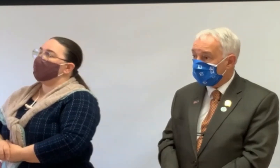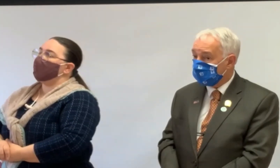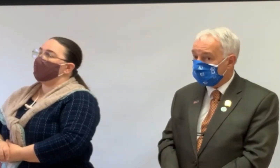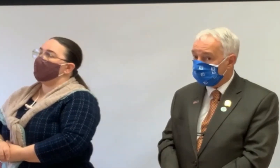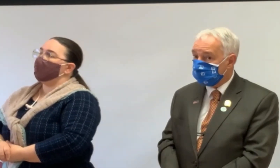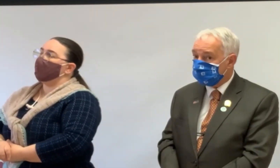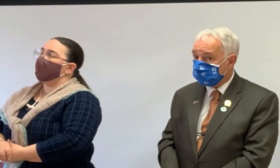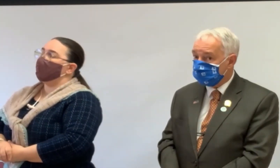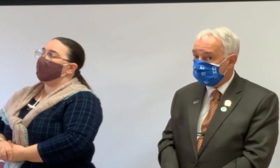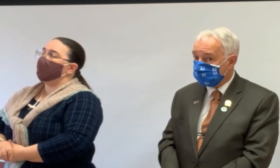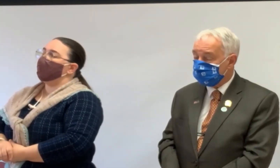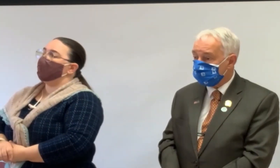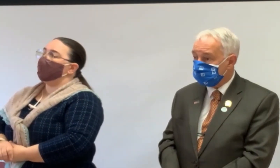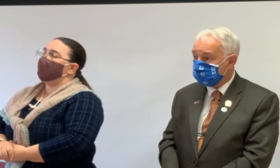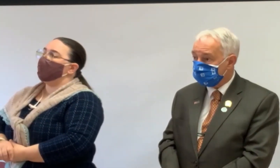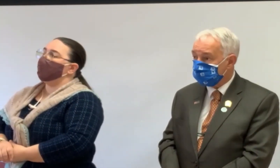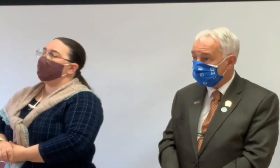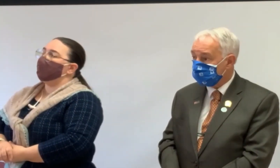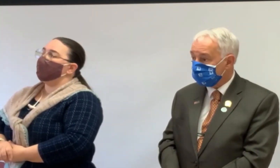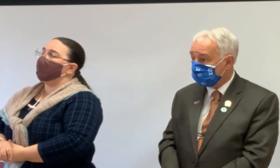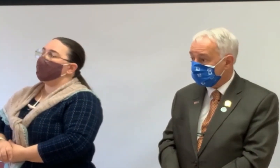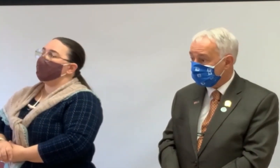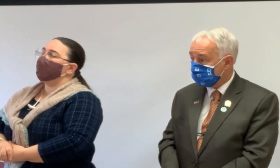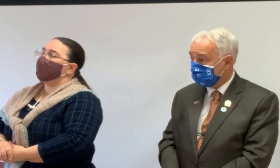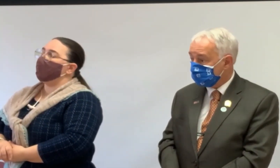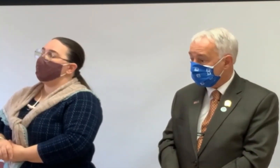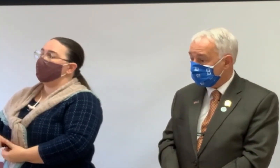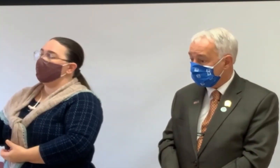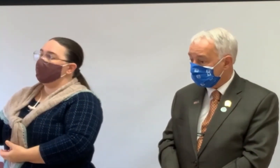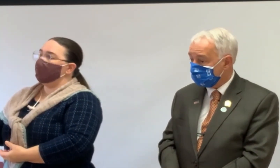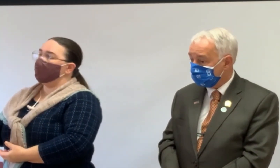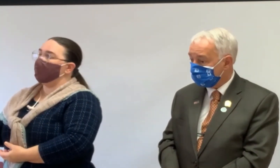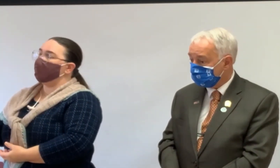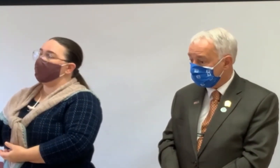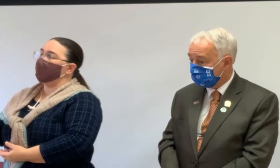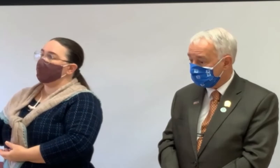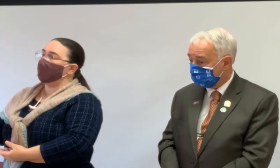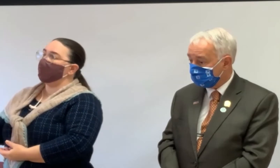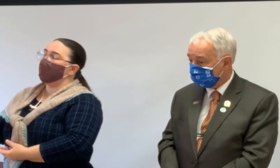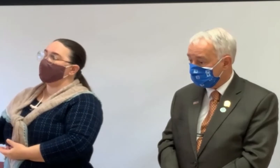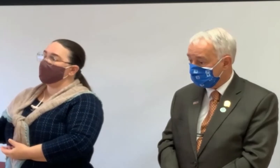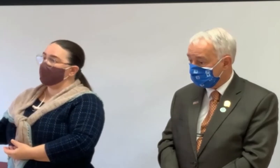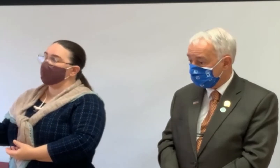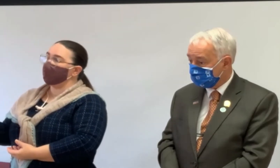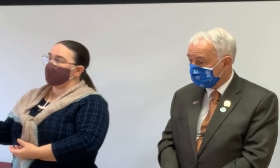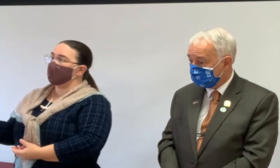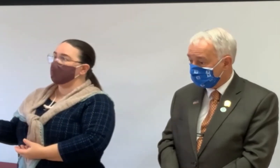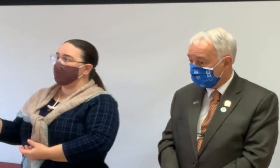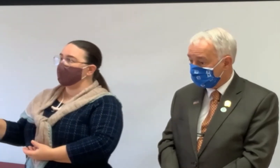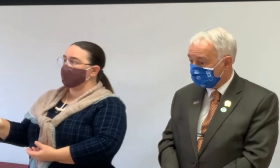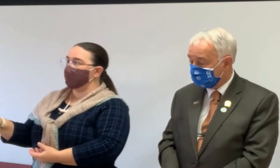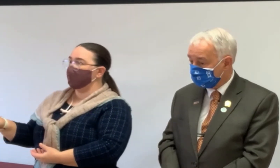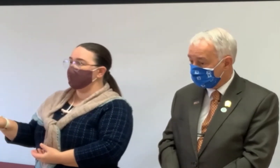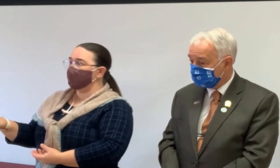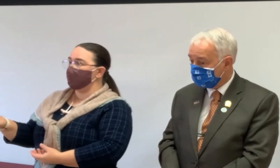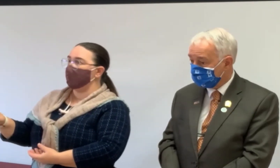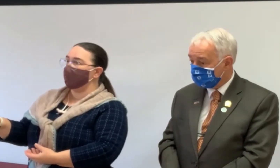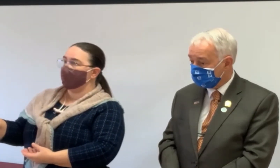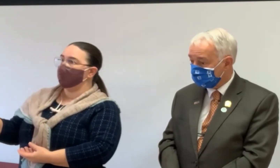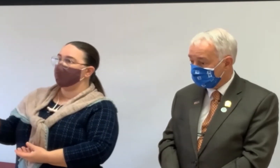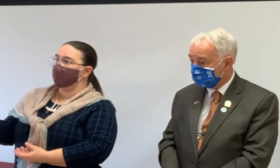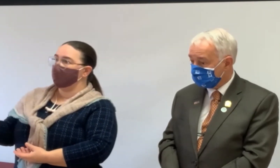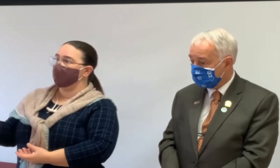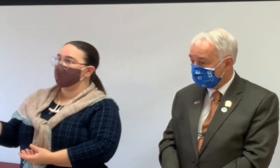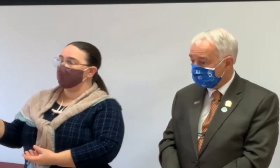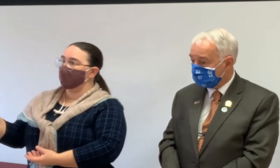That's what I'm going ask too. The, they could, but they will, they'll have to know the real estate taxes on the house to